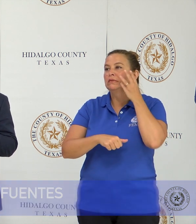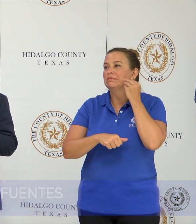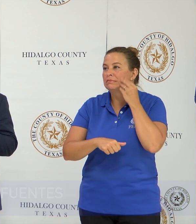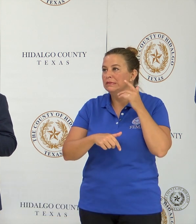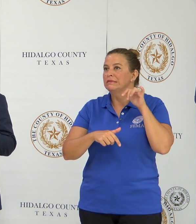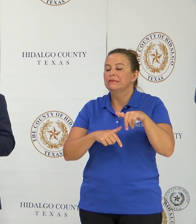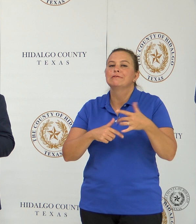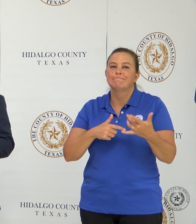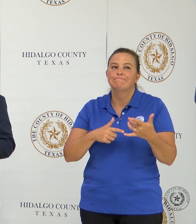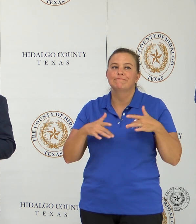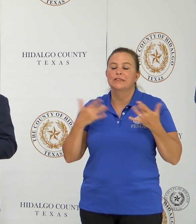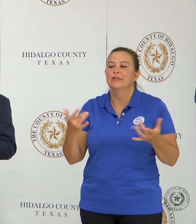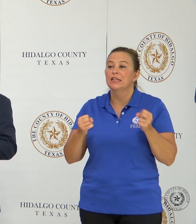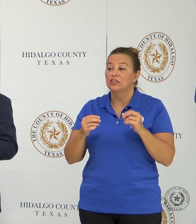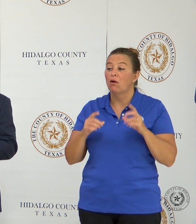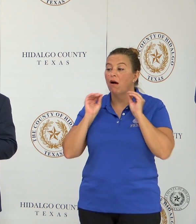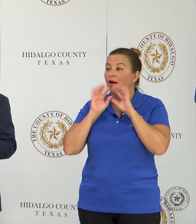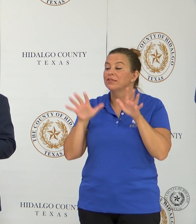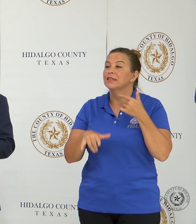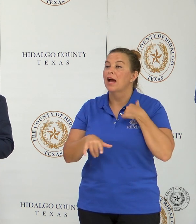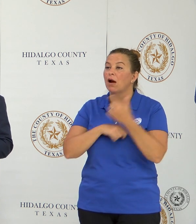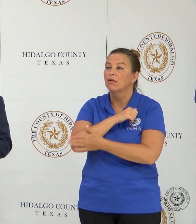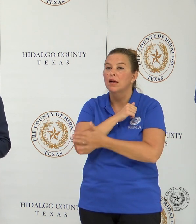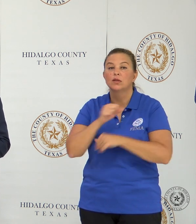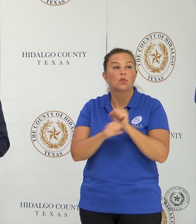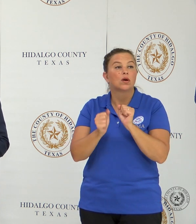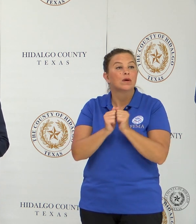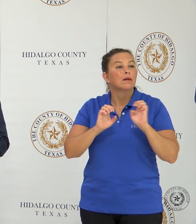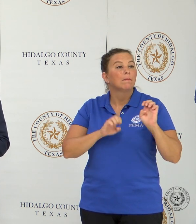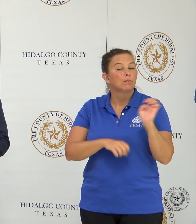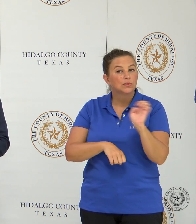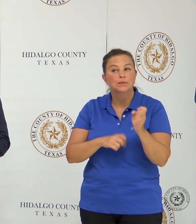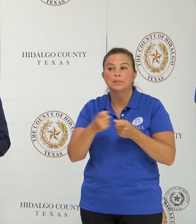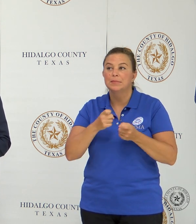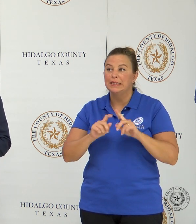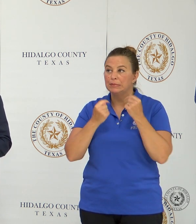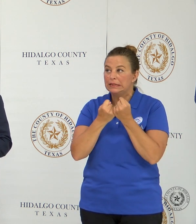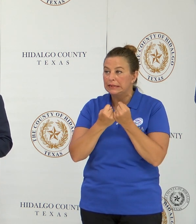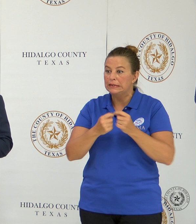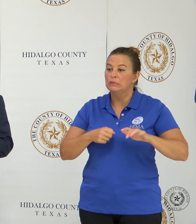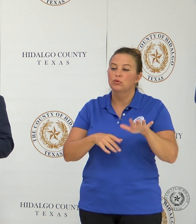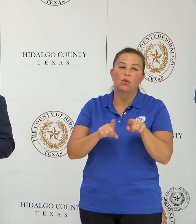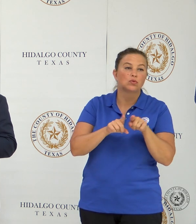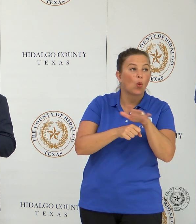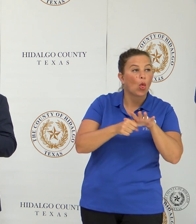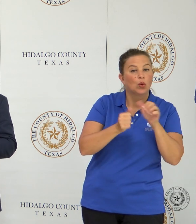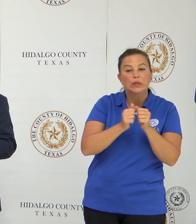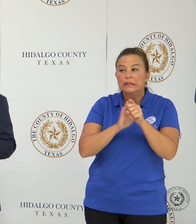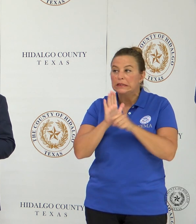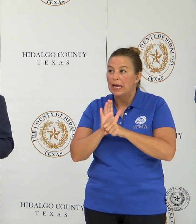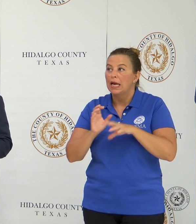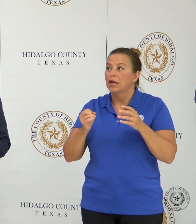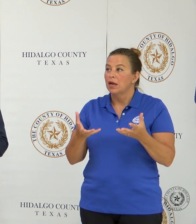county has been working with our emergency management team locally and also with the state. We'd like to thank John Ovalle and